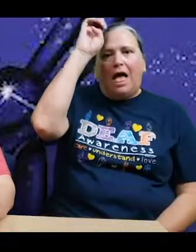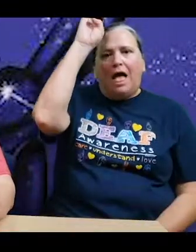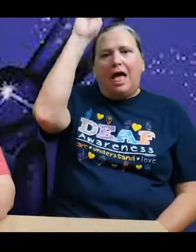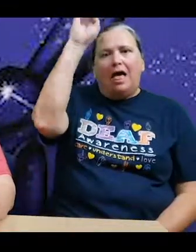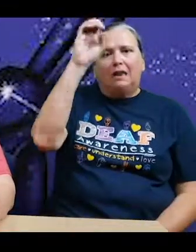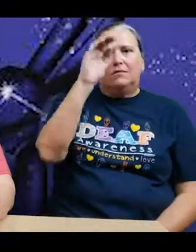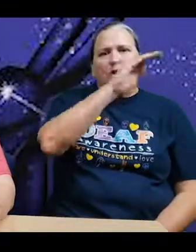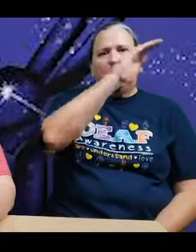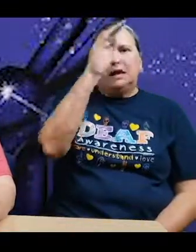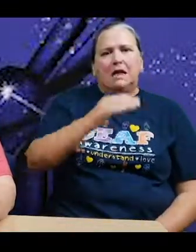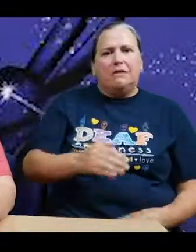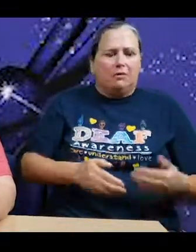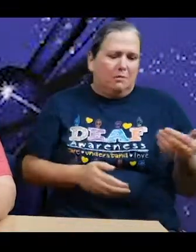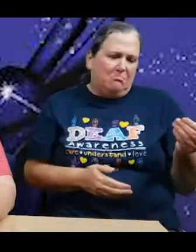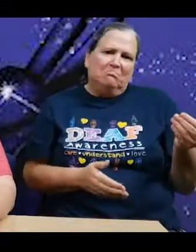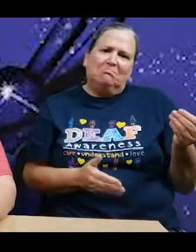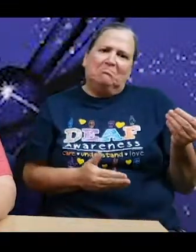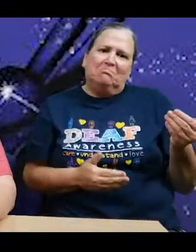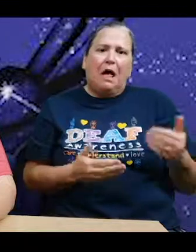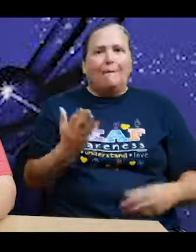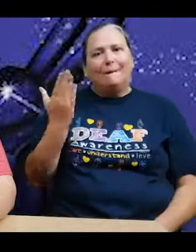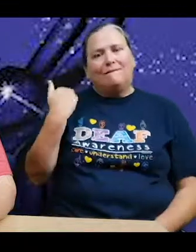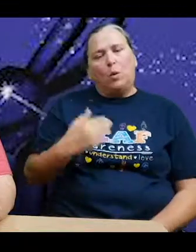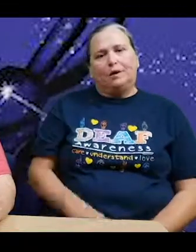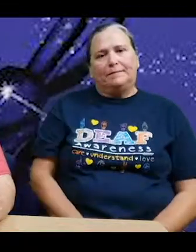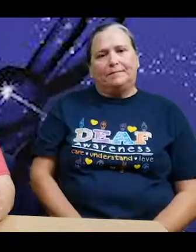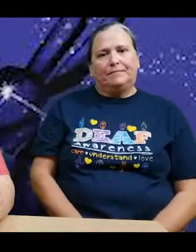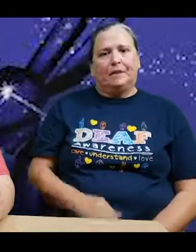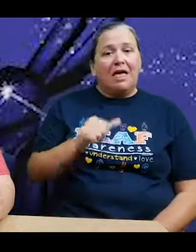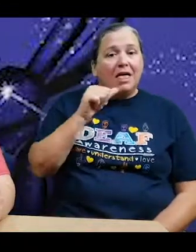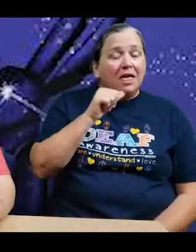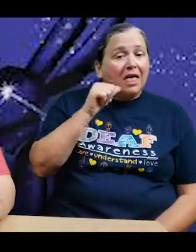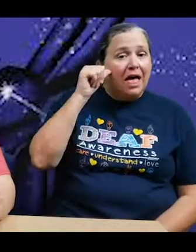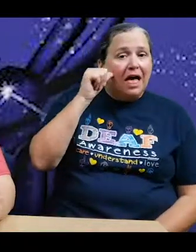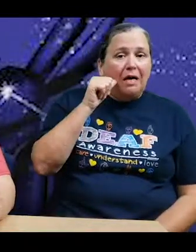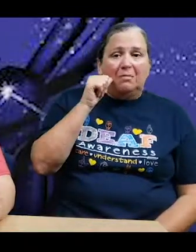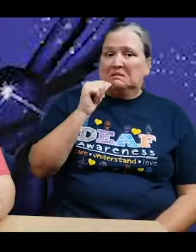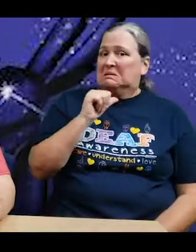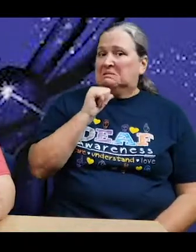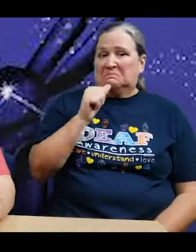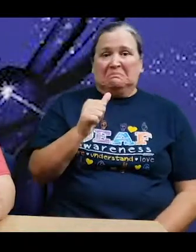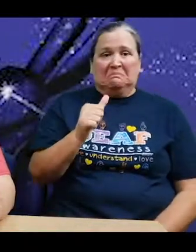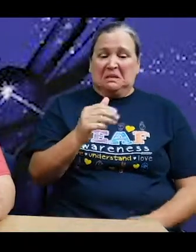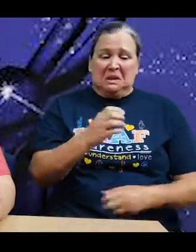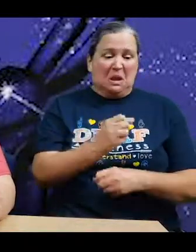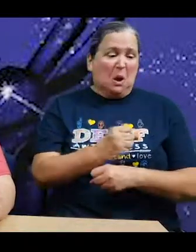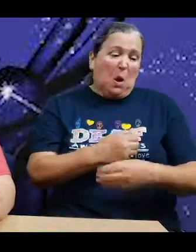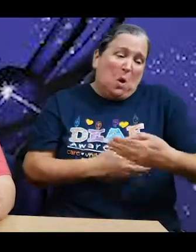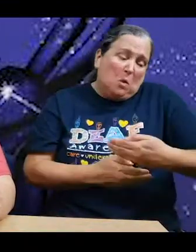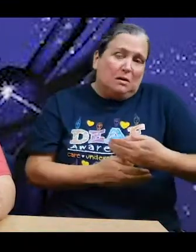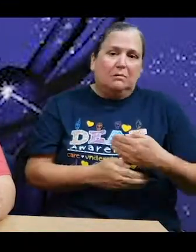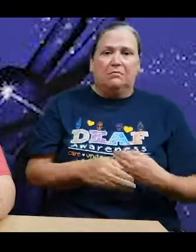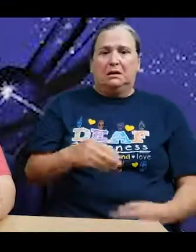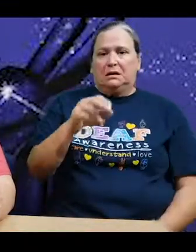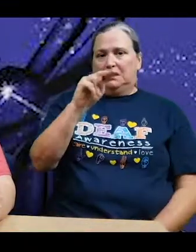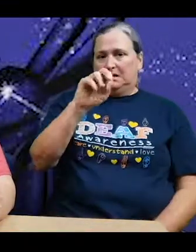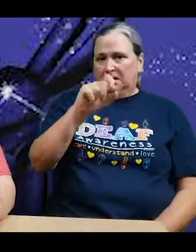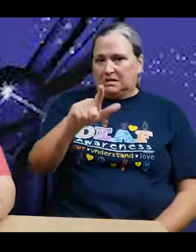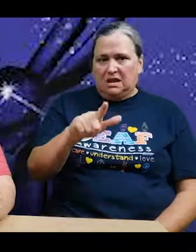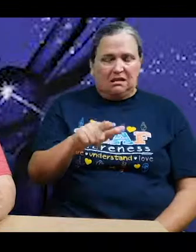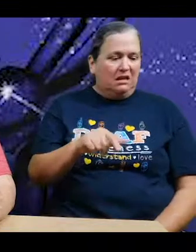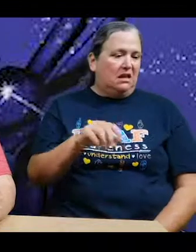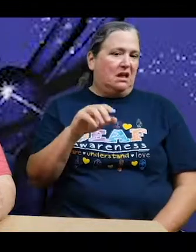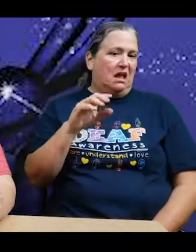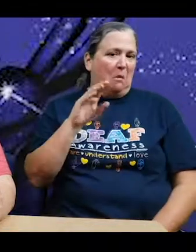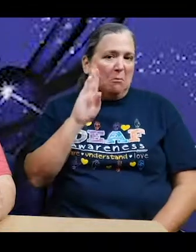cradled like a baby. Abilene had not done it, nor had Nellie, and most certainly Bull had